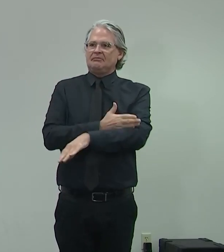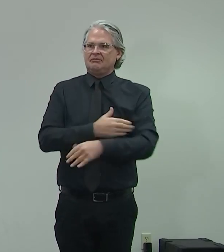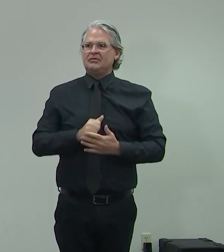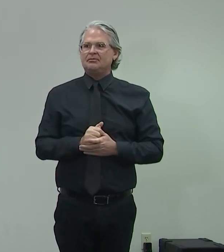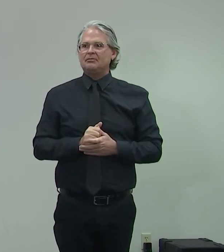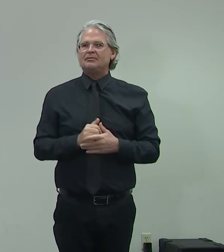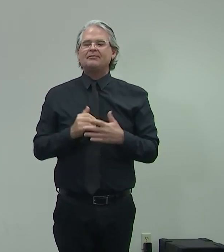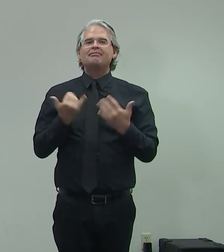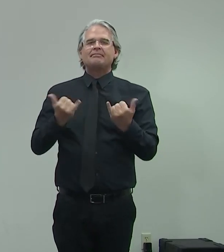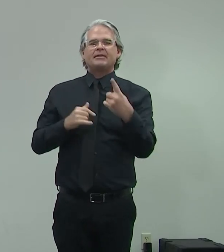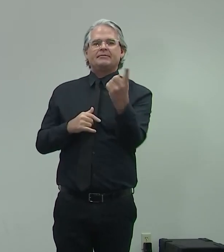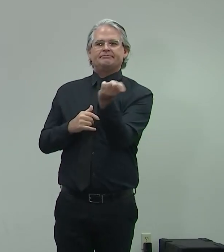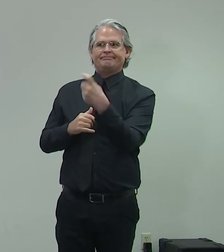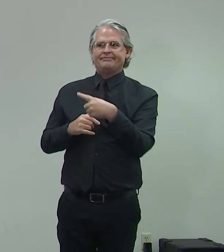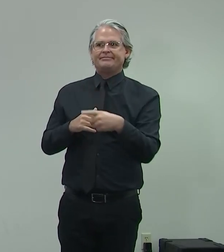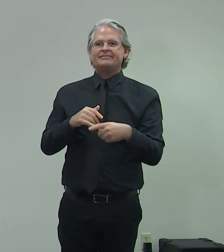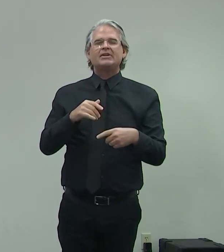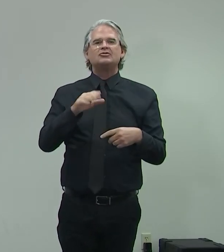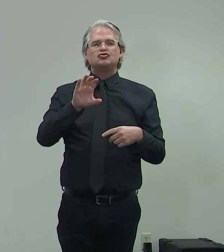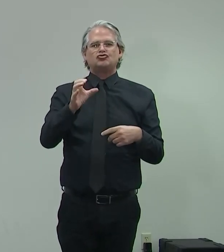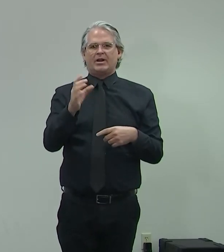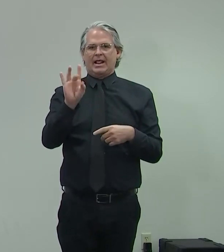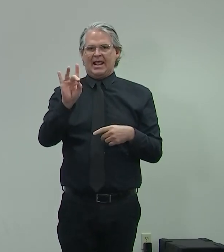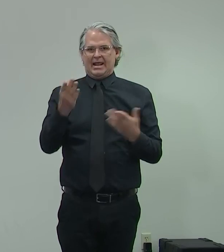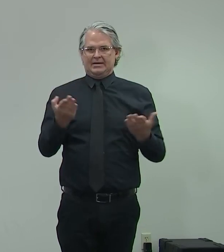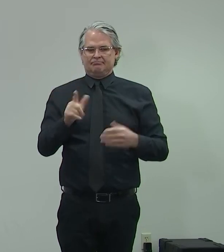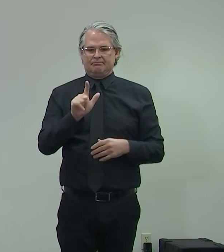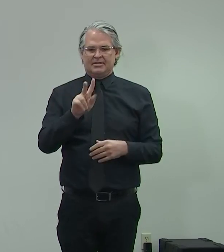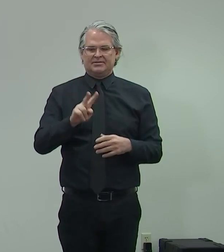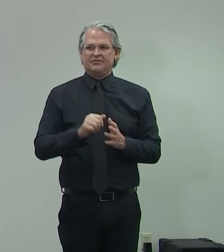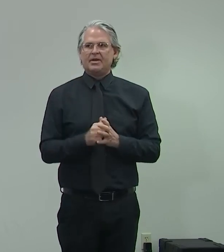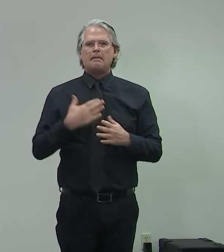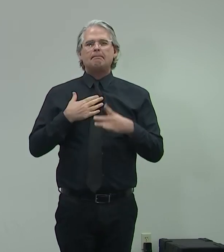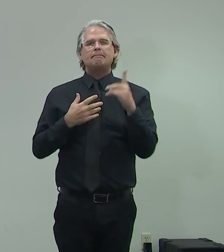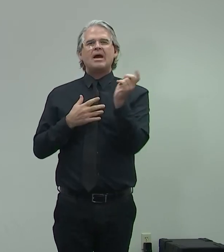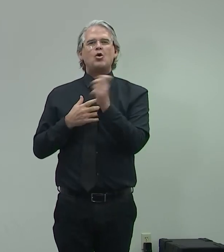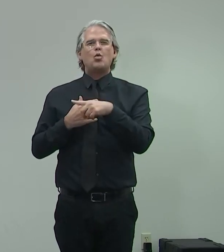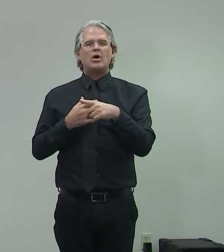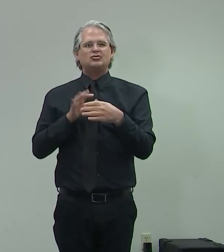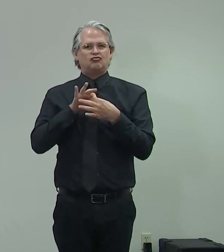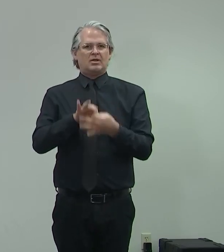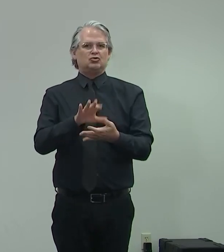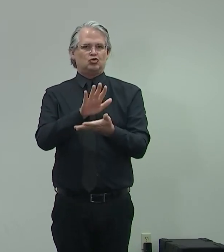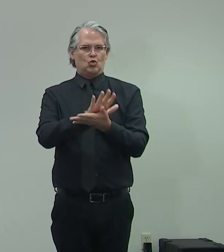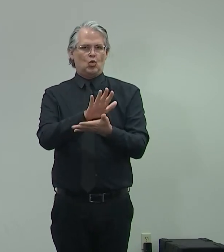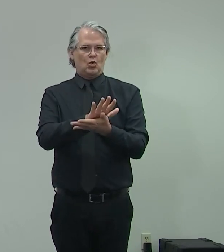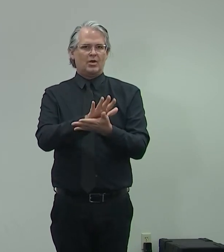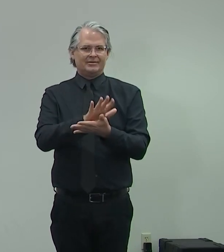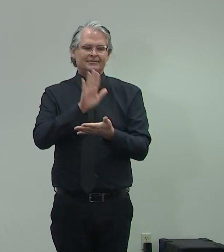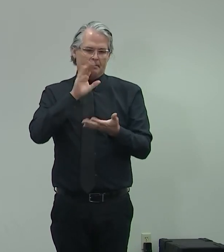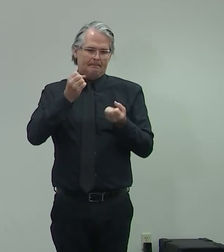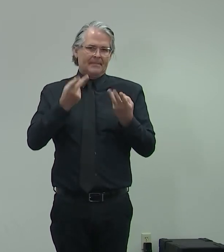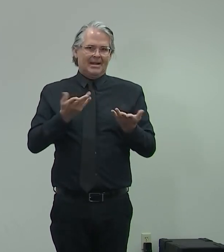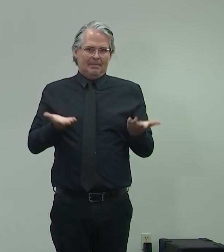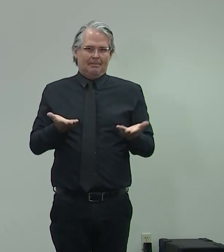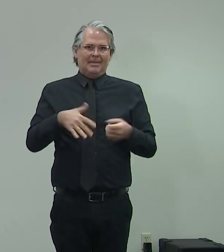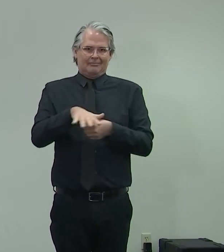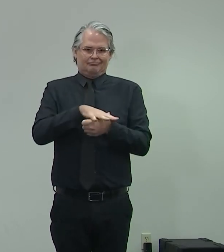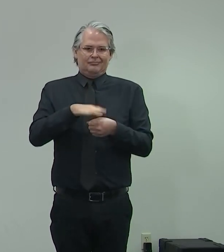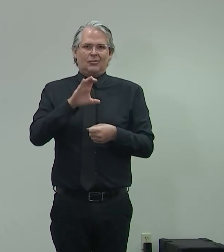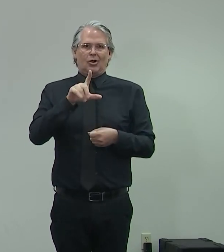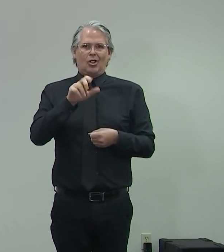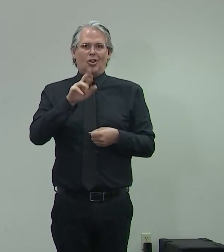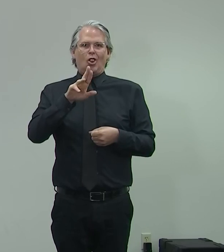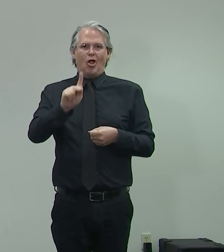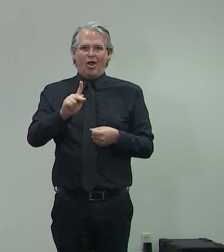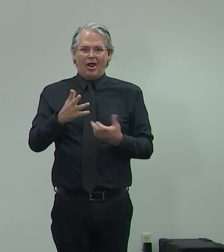Hi, Governor. Sasha Loftus, Channel 8, Las Vegas. My question is regarding schools. Obviously, a big frustration here locally with Clark County School District. A